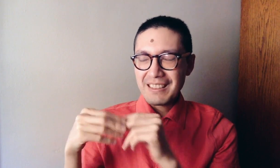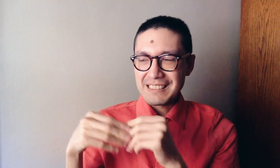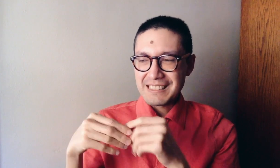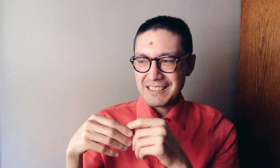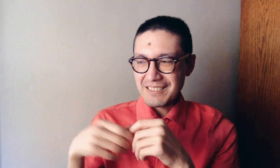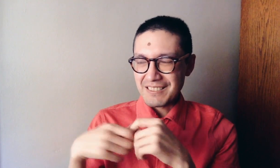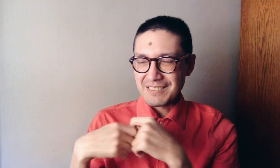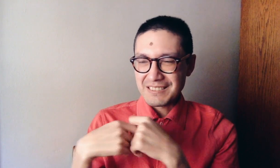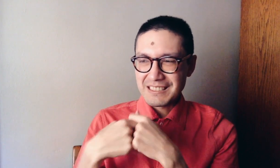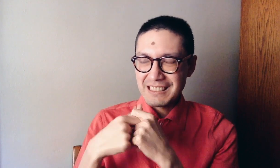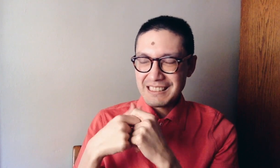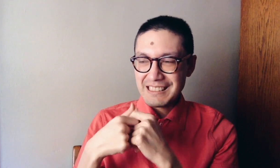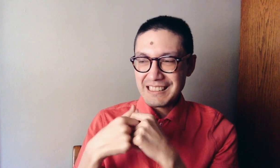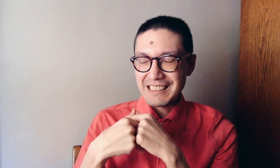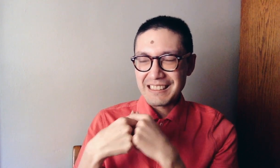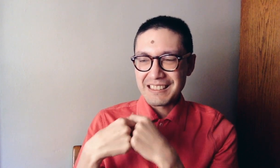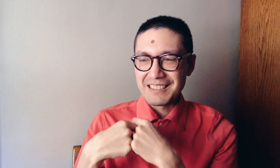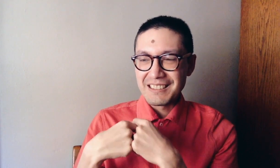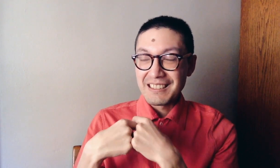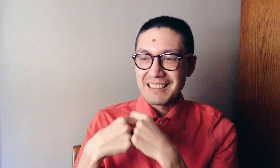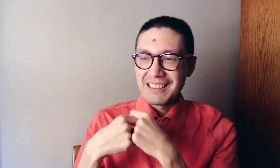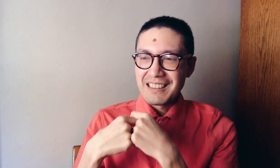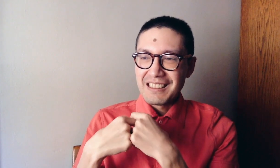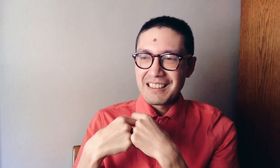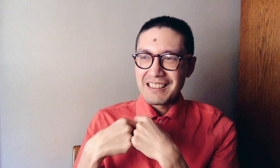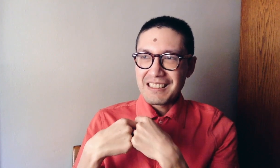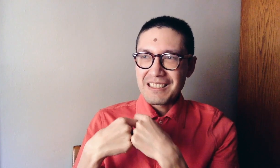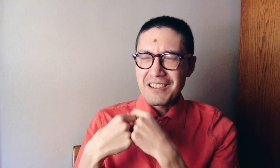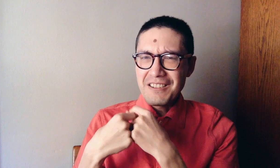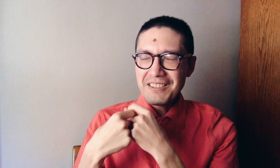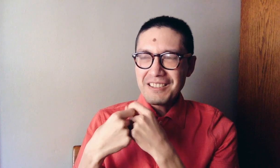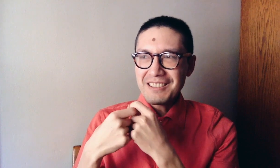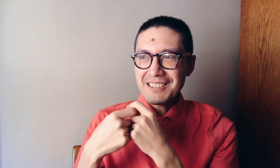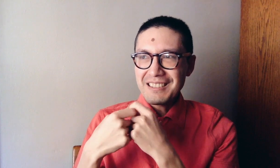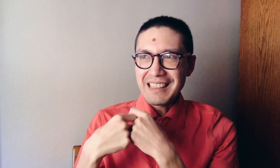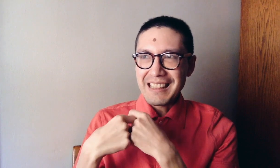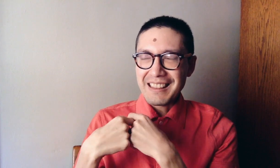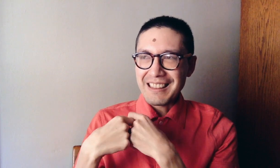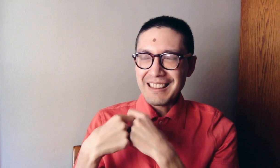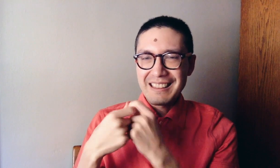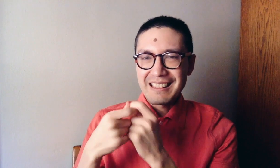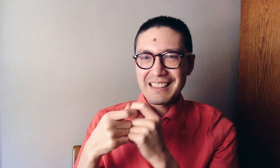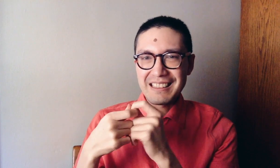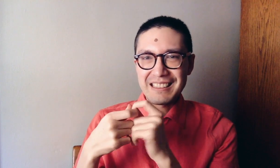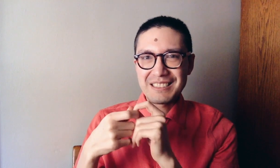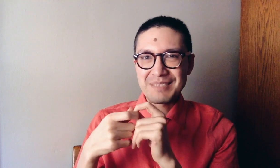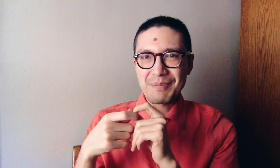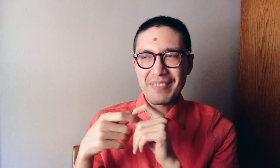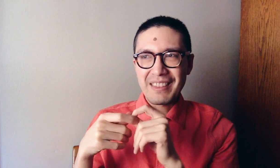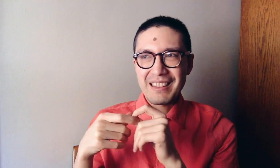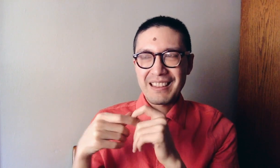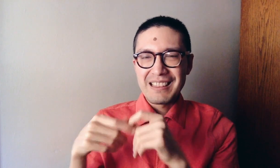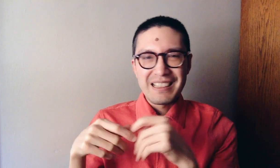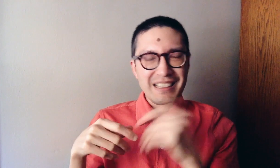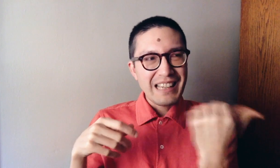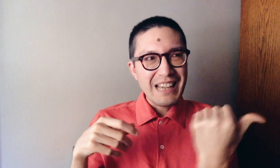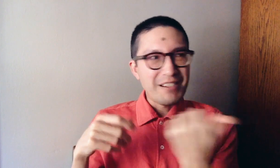So let's see, overall I thought the camera